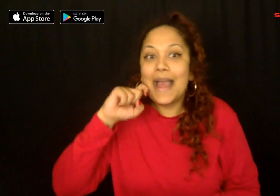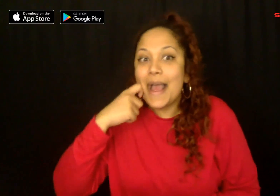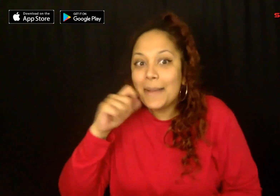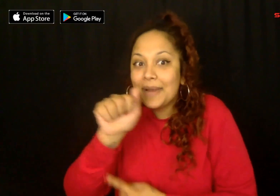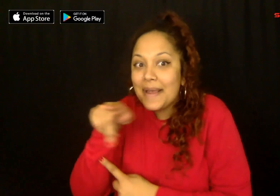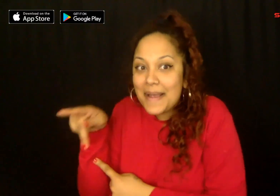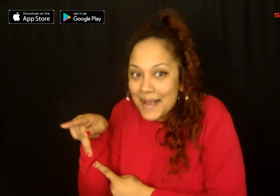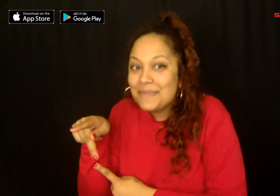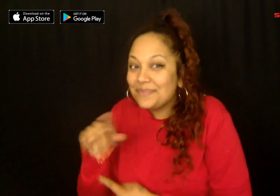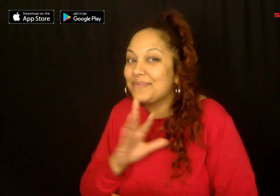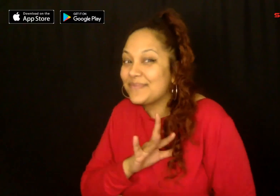on your smartphone.